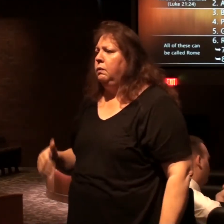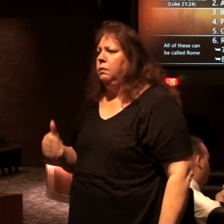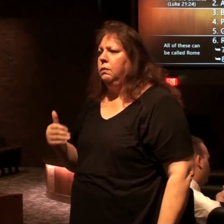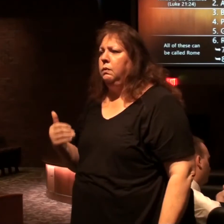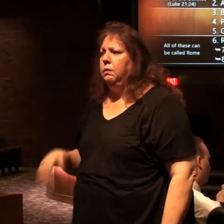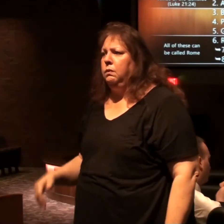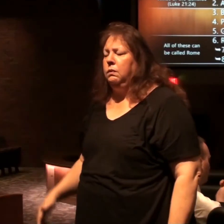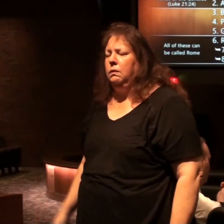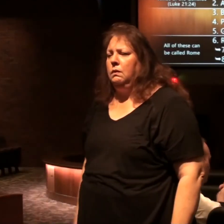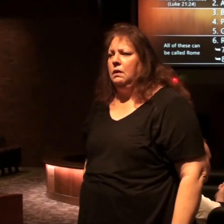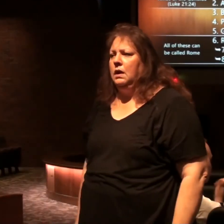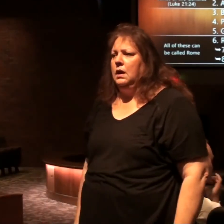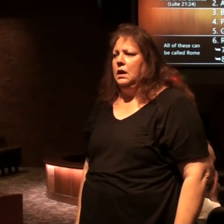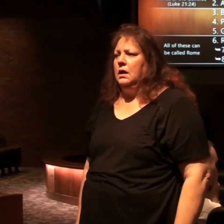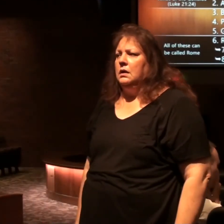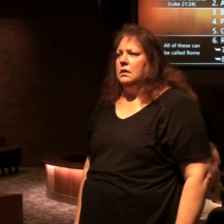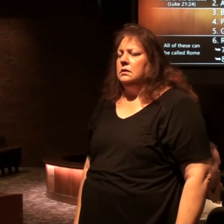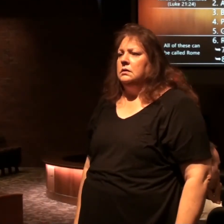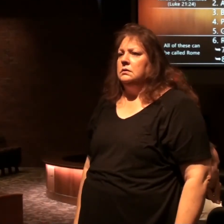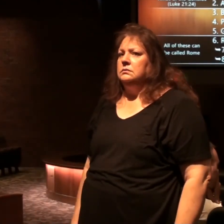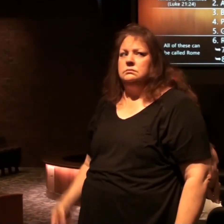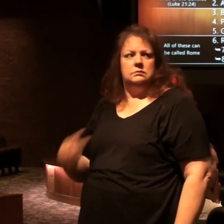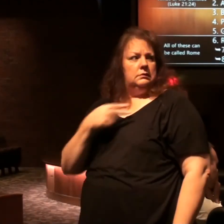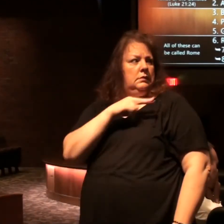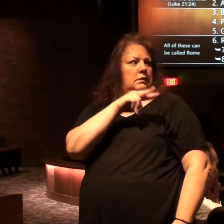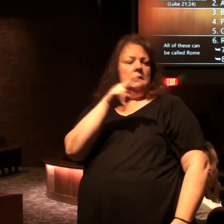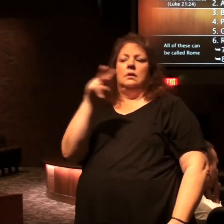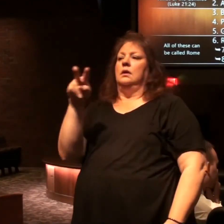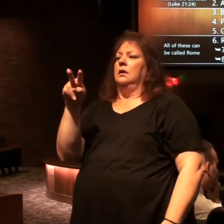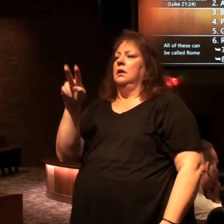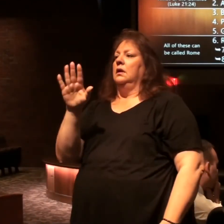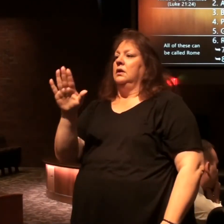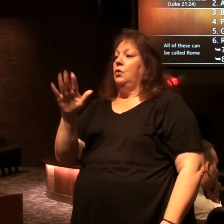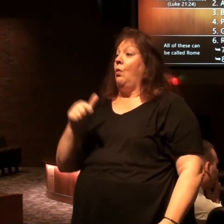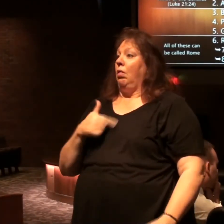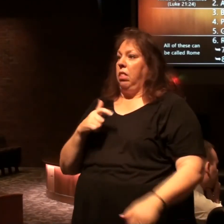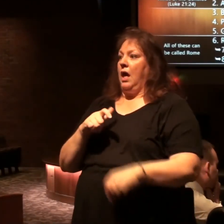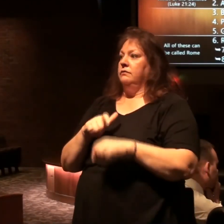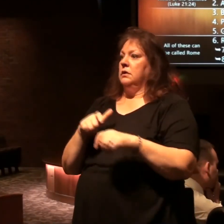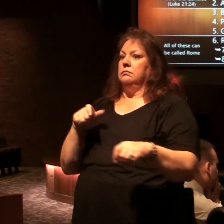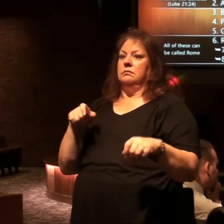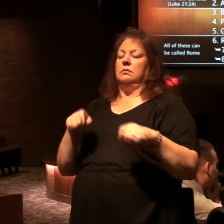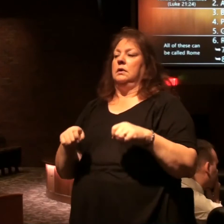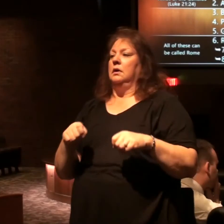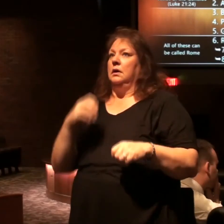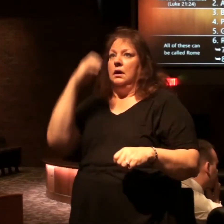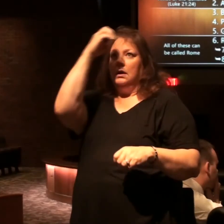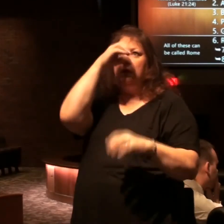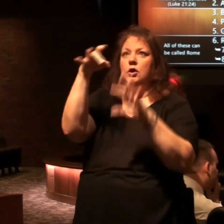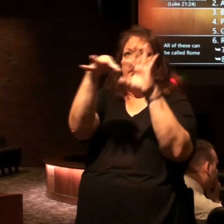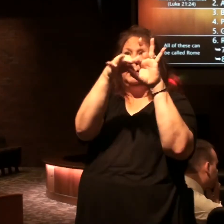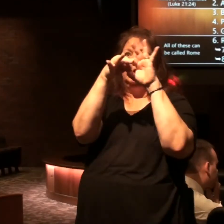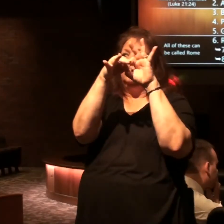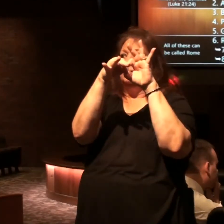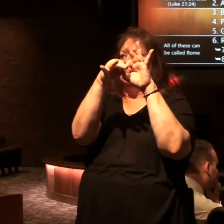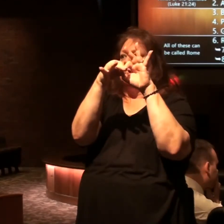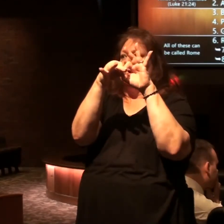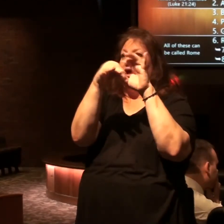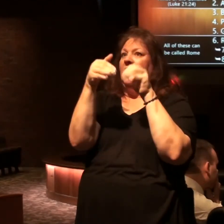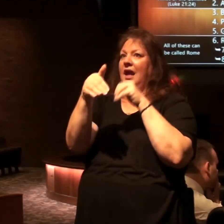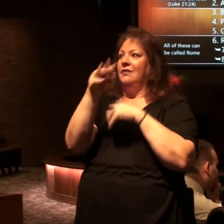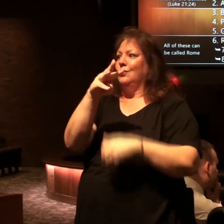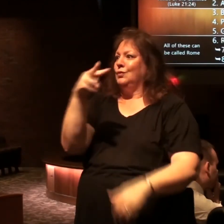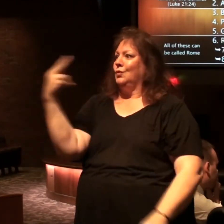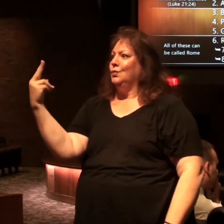in I can look out there many of your lifetimes we've had the European Union come into existence after